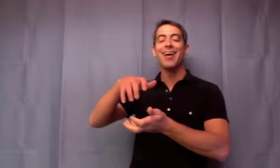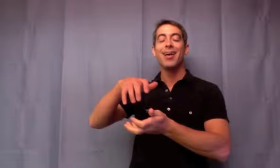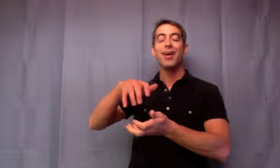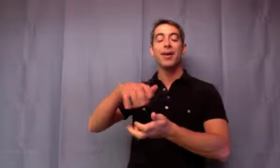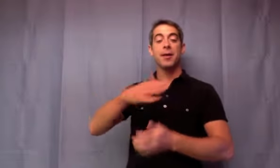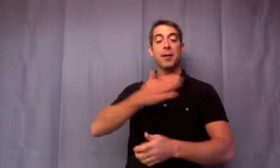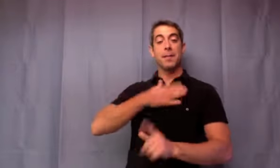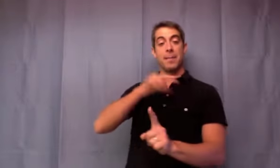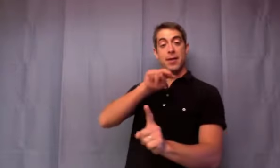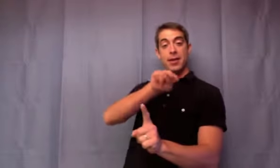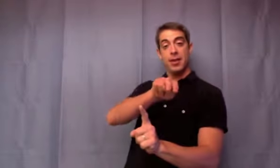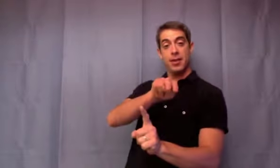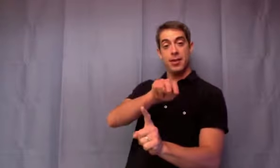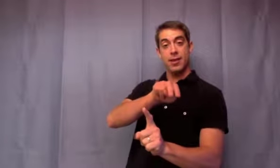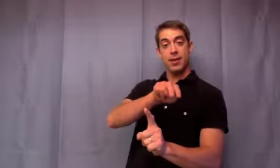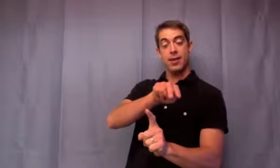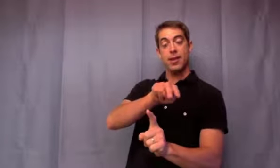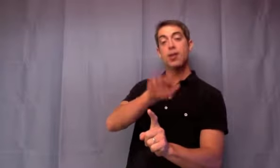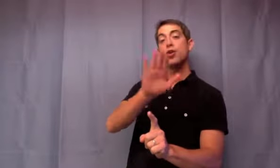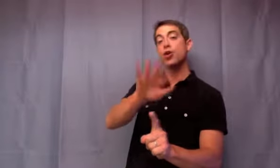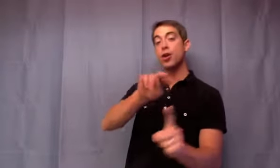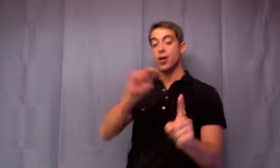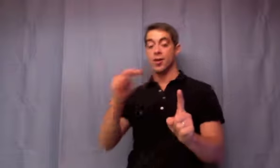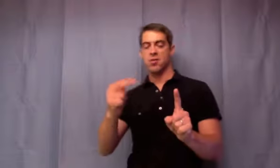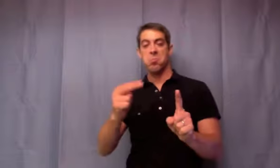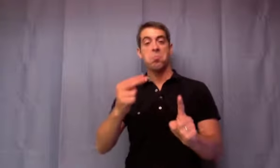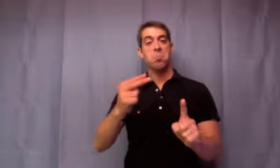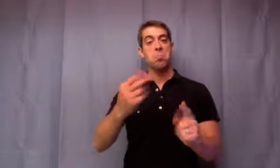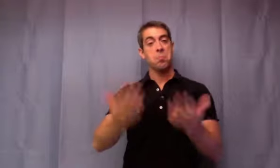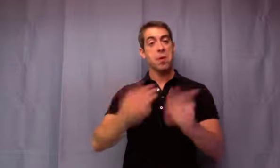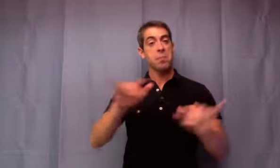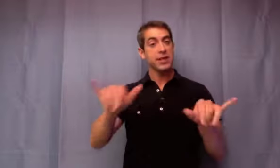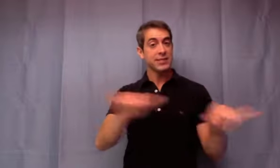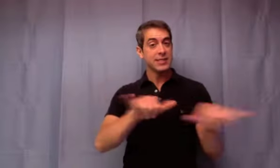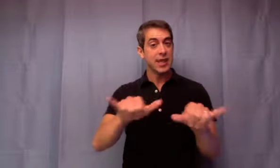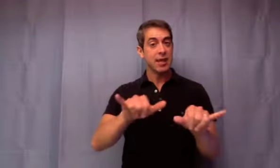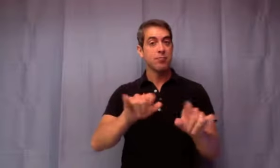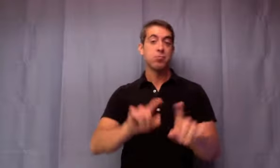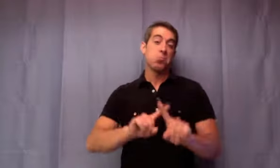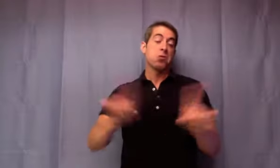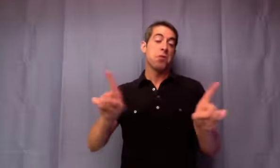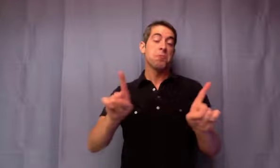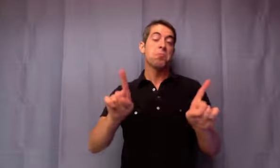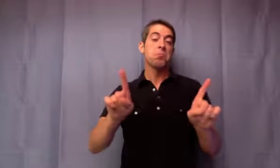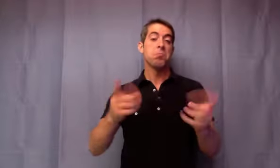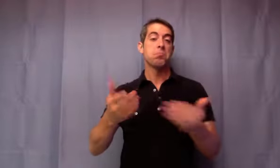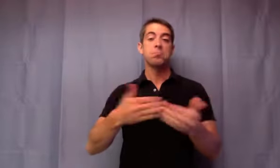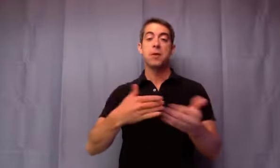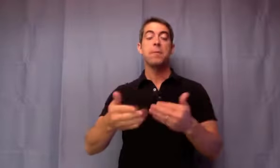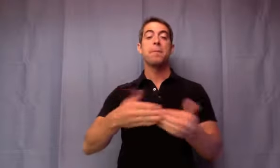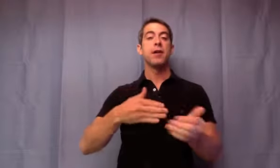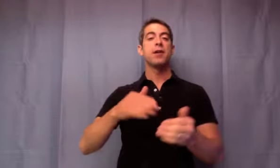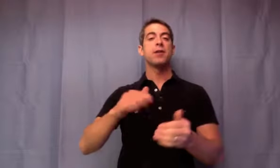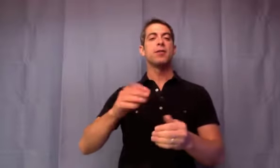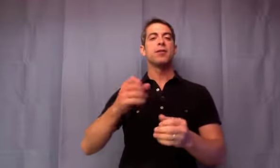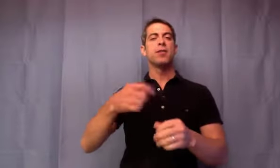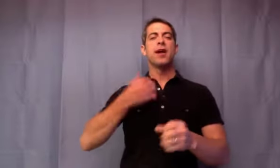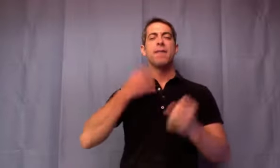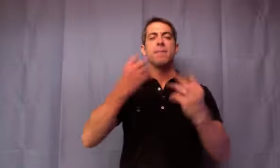in my mind. They can be so many different things to so many different people. For some